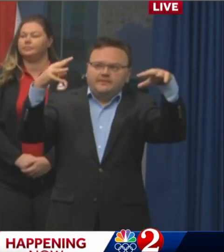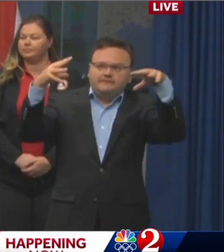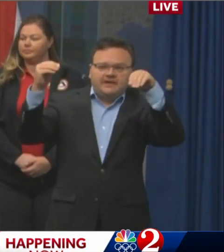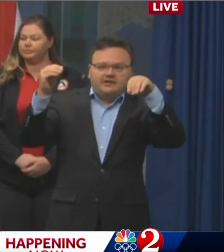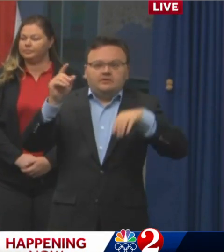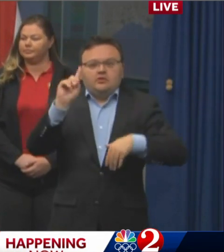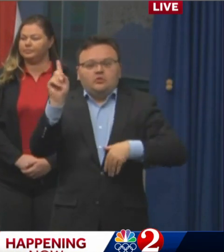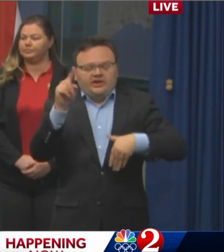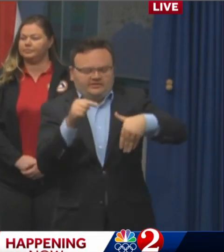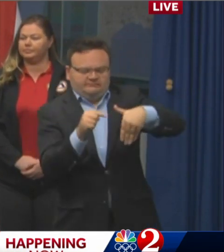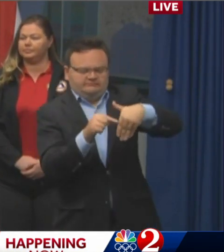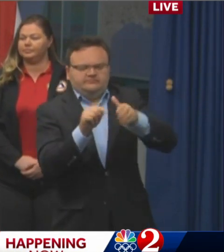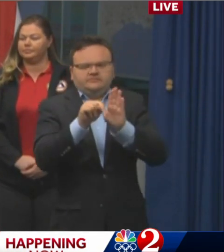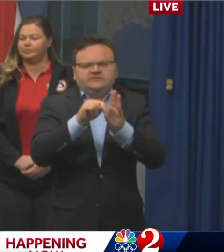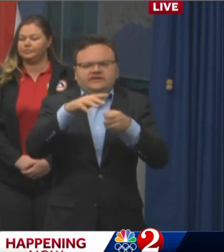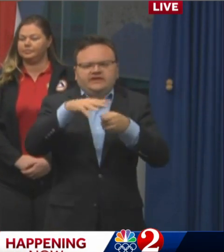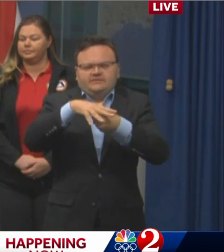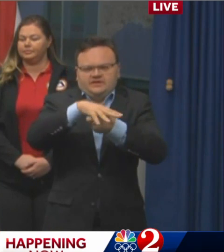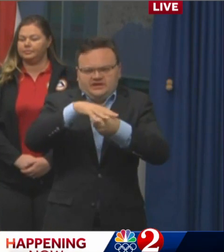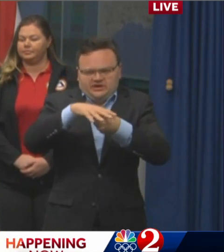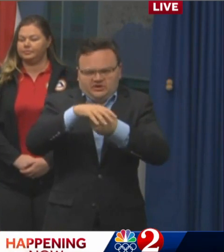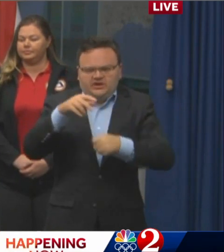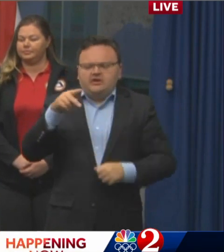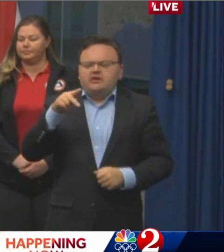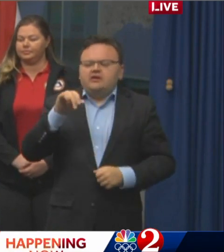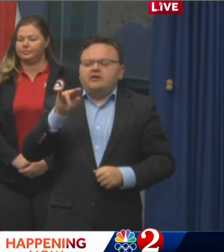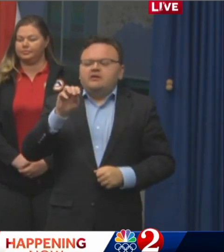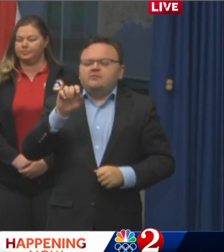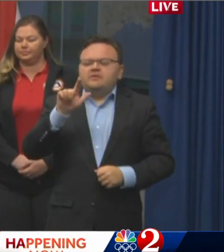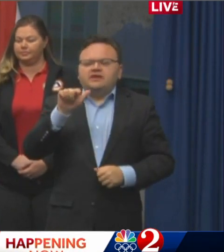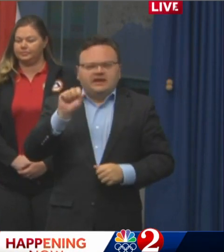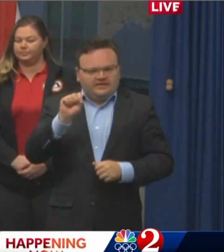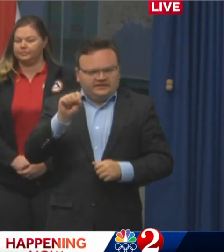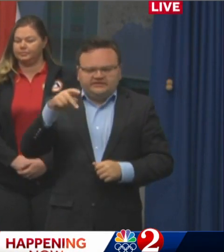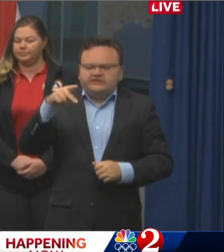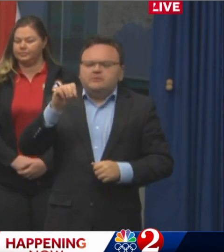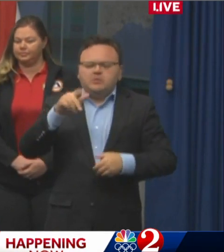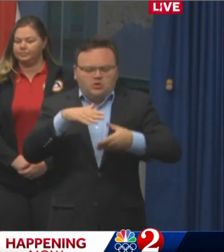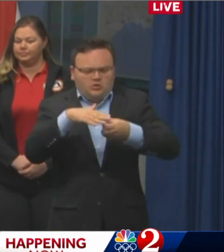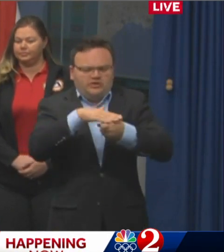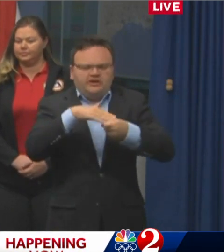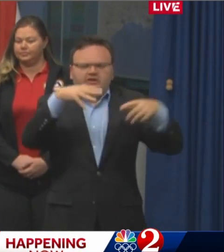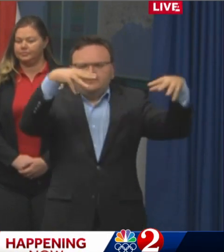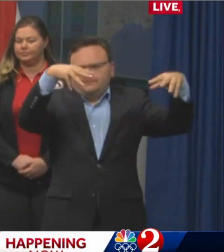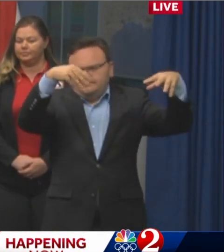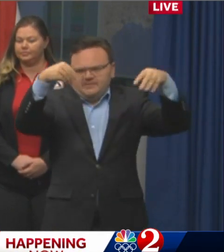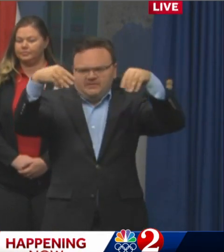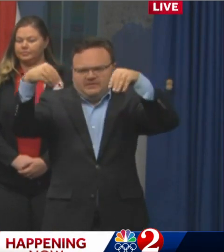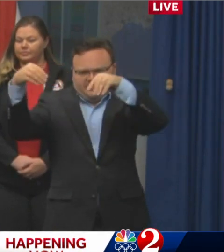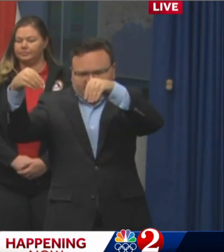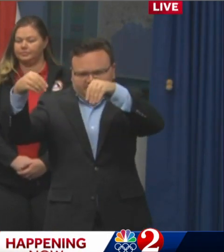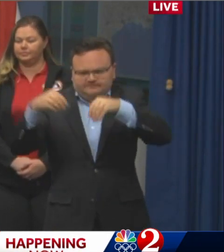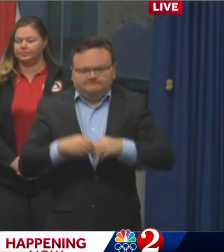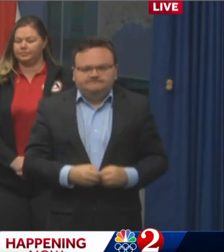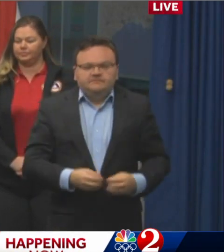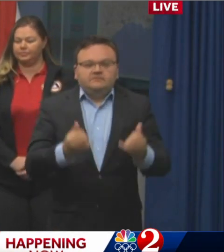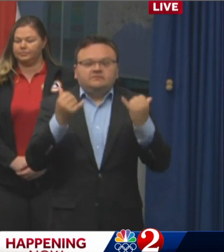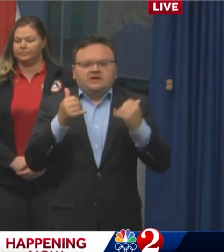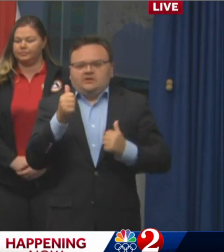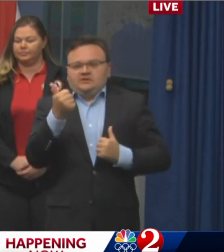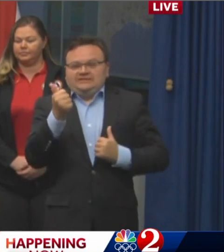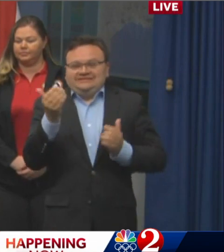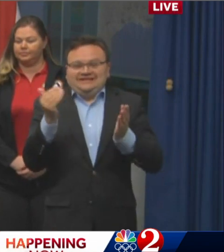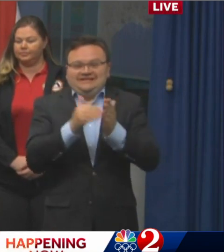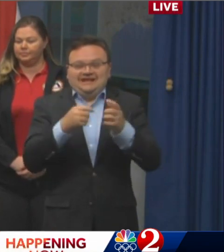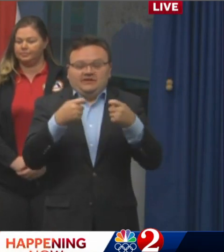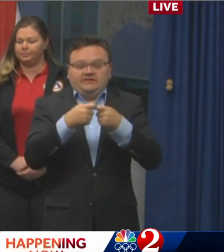in Hillsborough, Pinellas and Polk counties. There are more than 10,000 restoration personnel prepared to respond